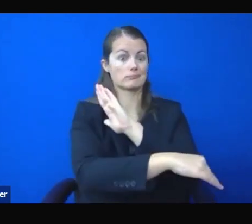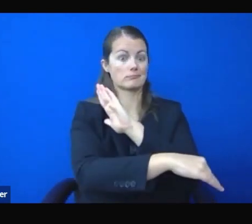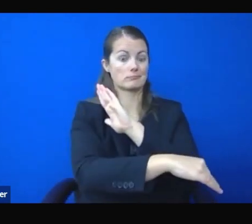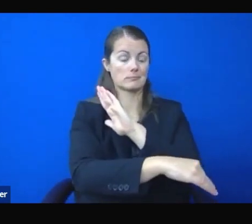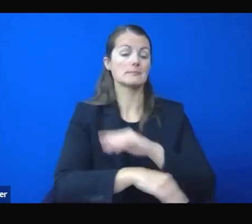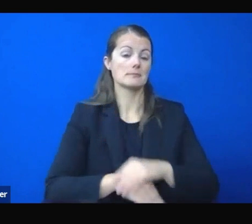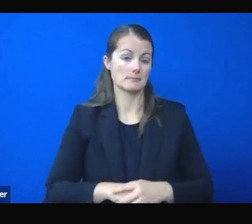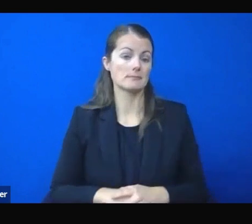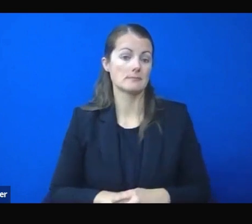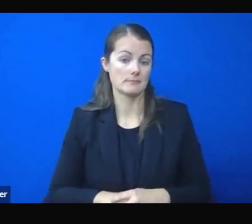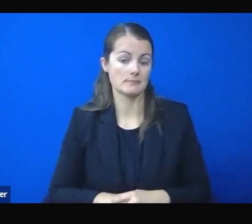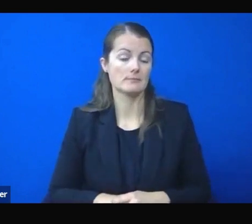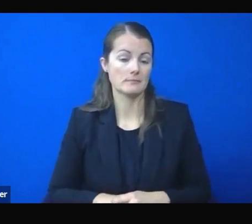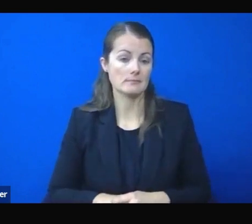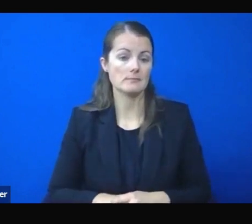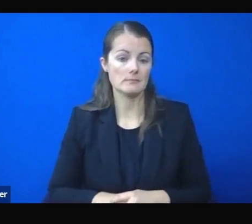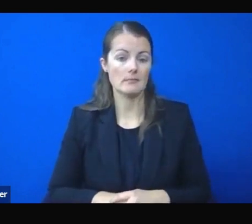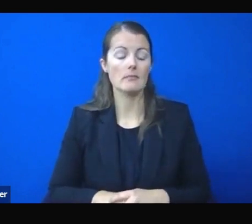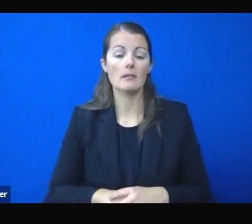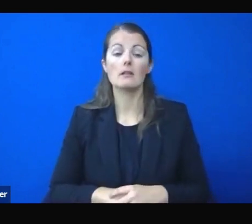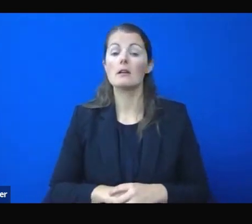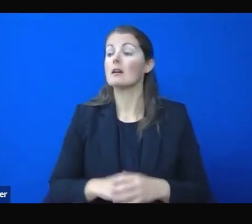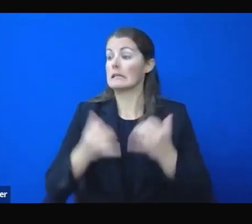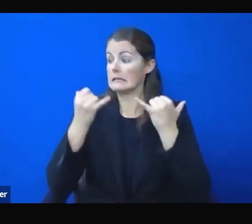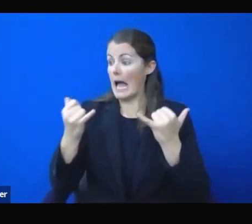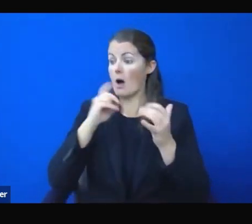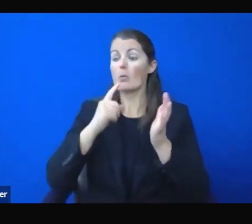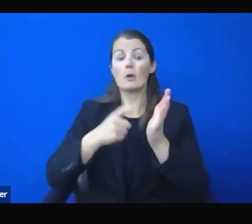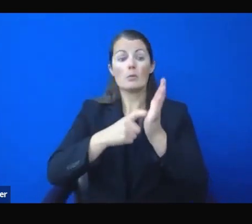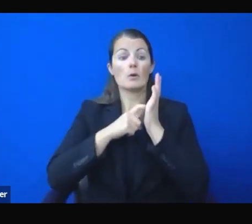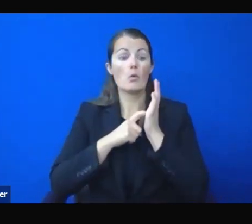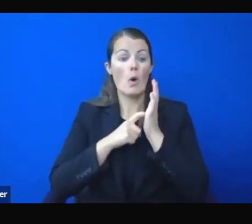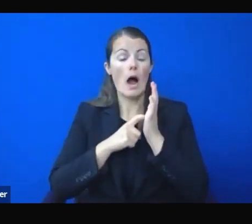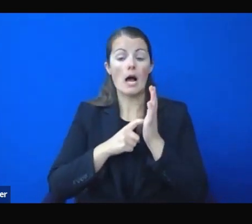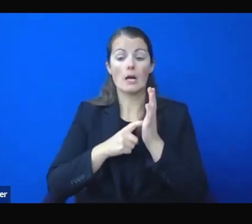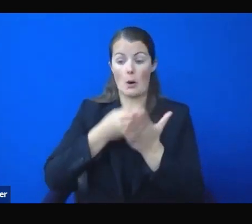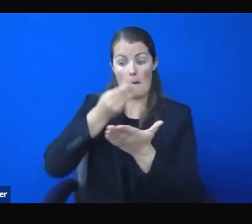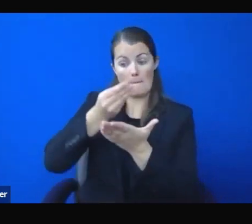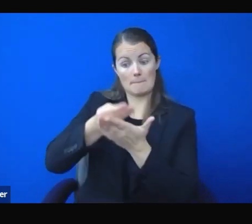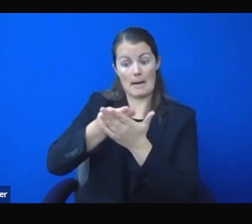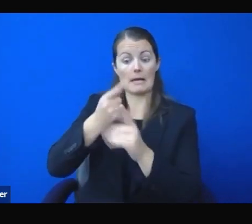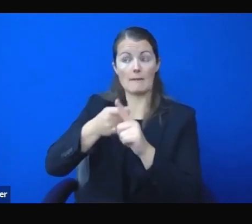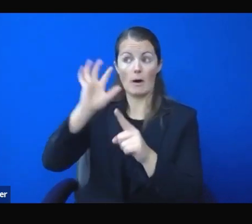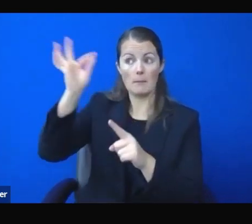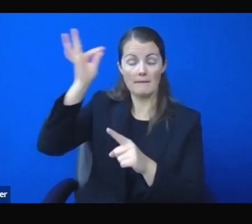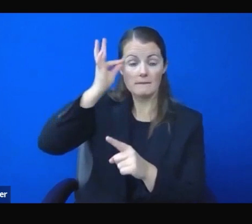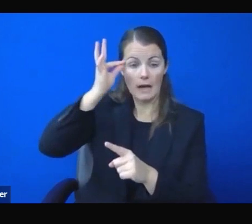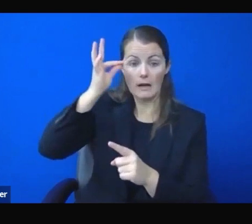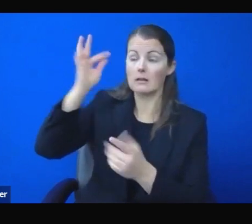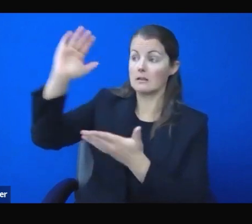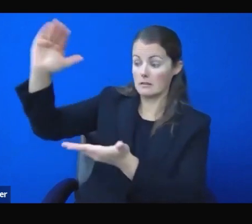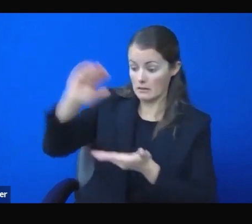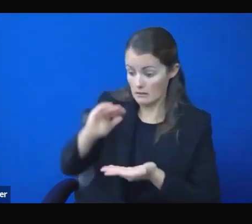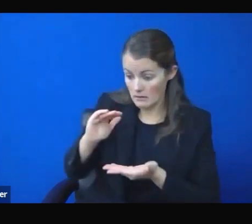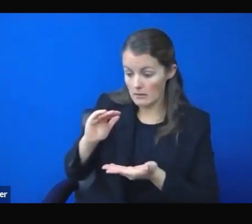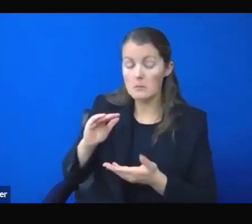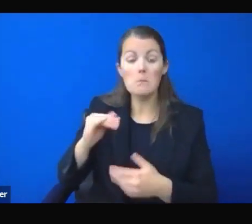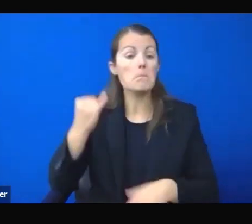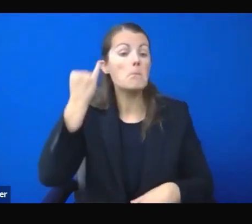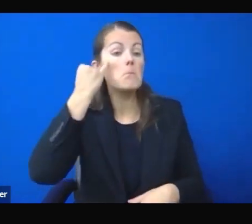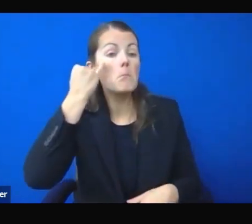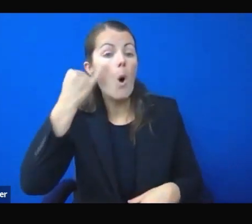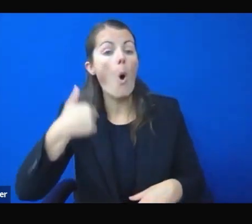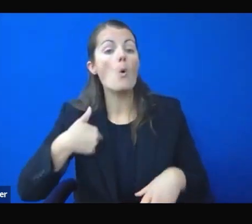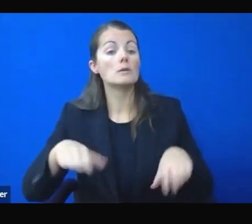significant demand for public assistance with no funds to pay for it. If we could write a check to every Nevadan right now to